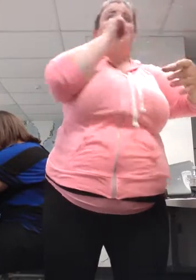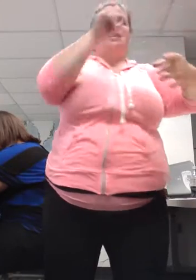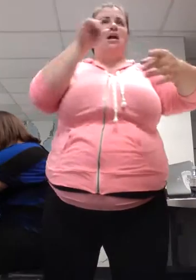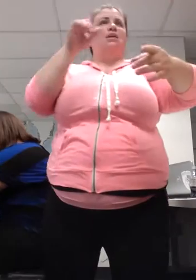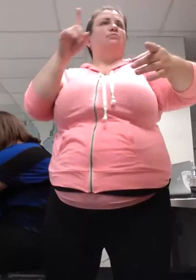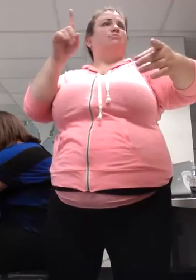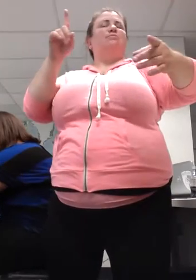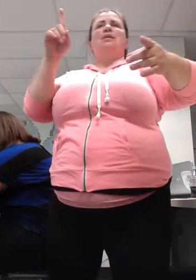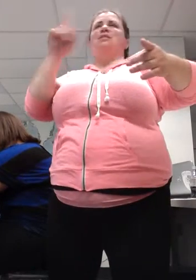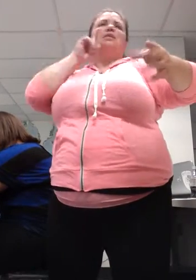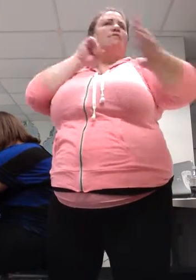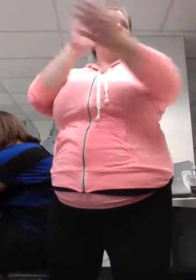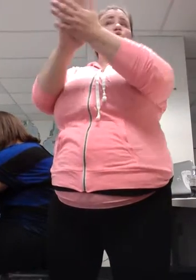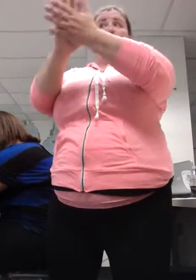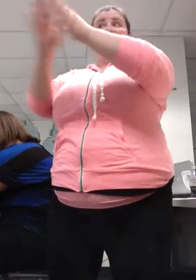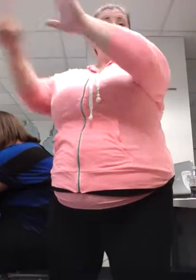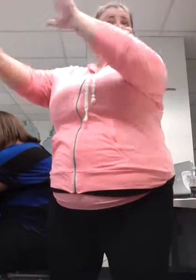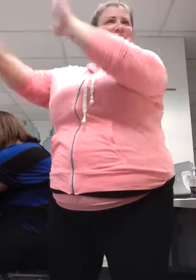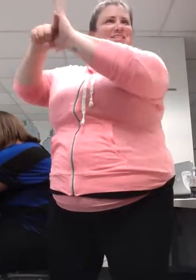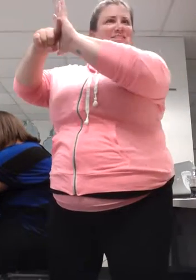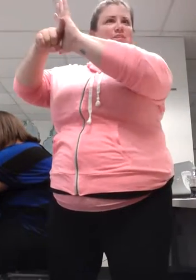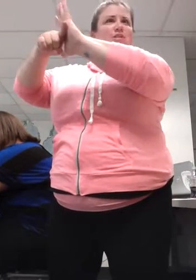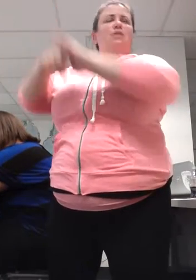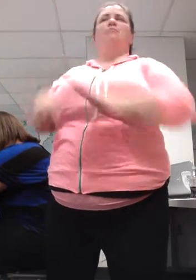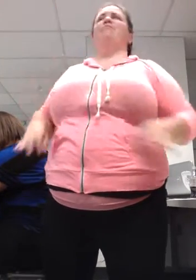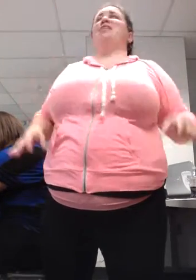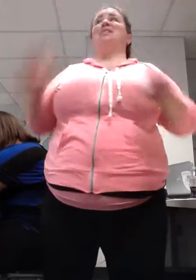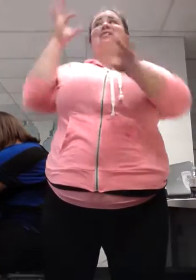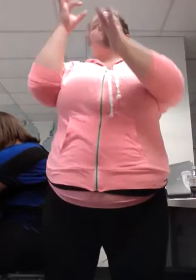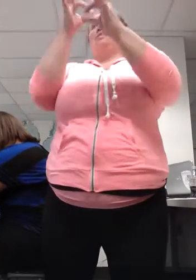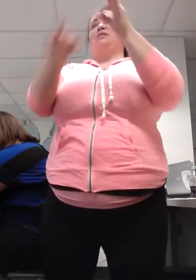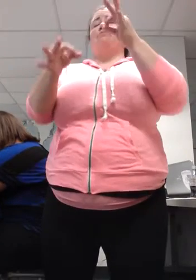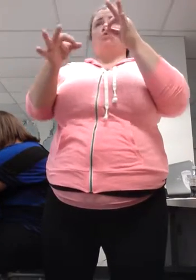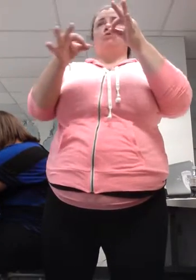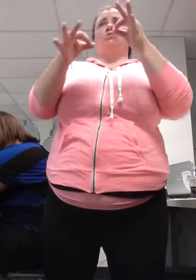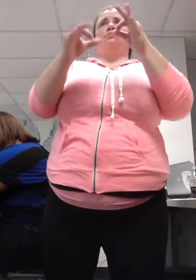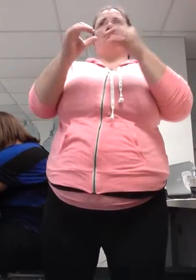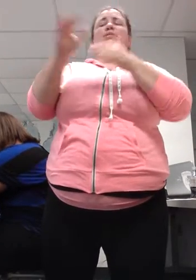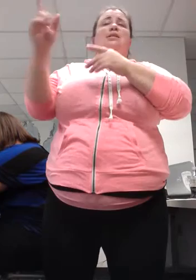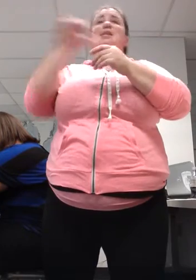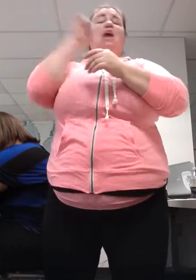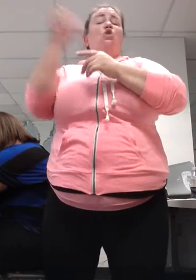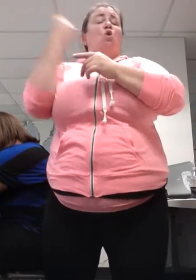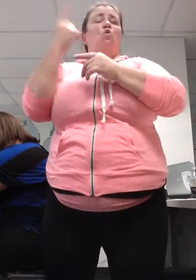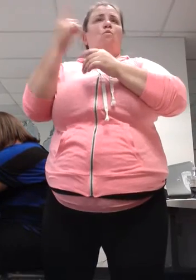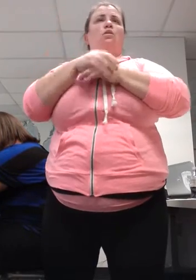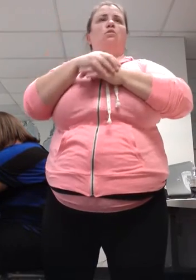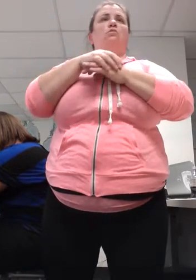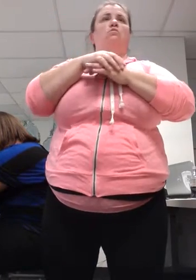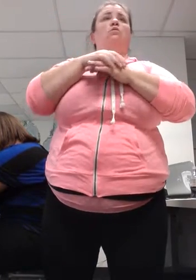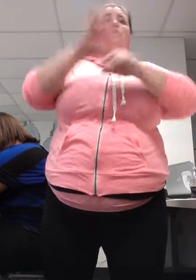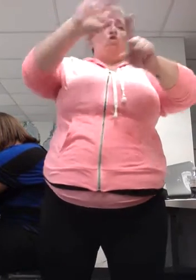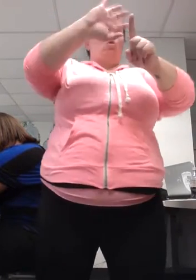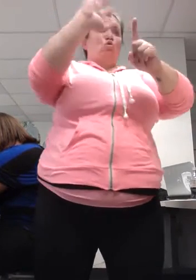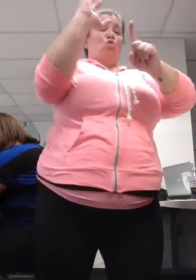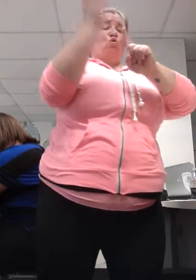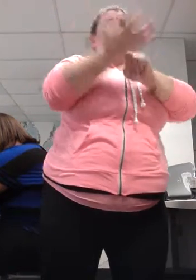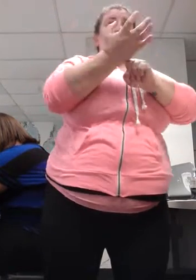But it's not just the simple things. You have to think about the lived, culturally rich lives